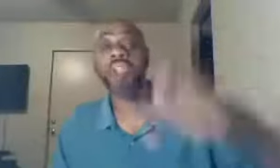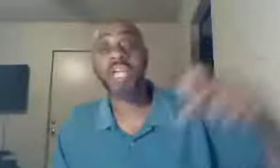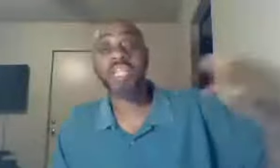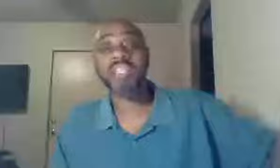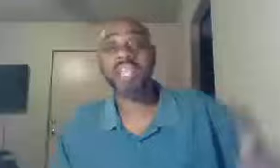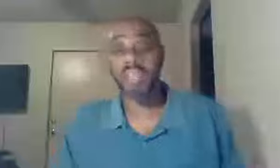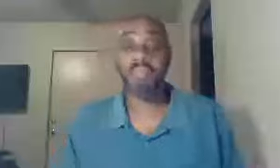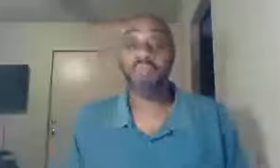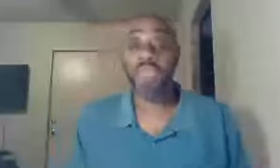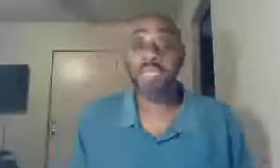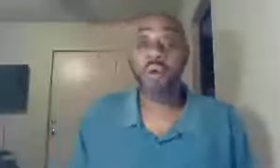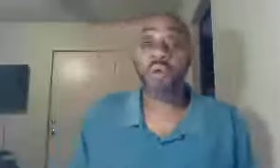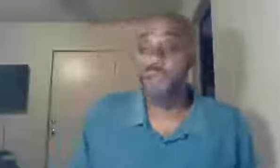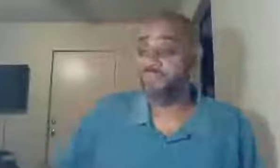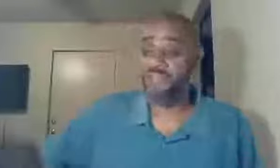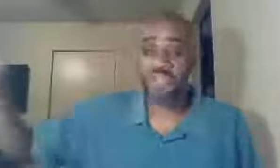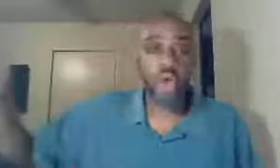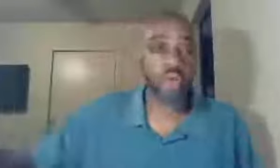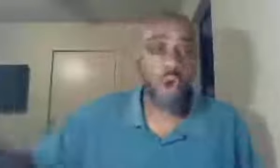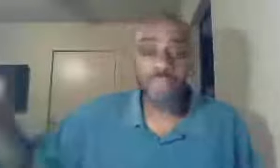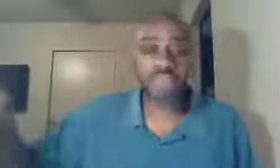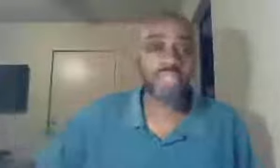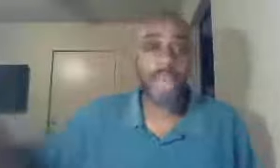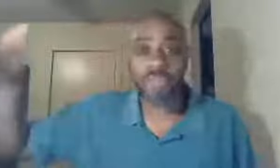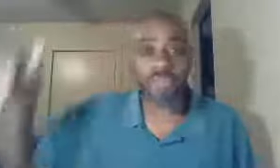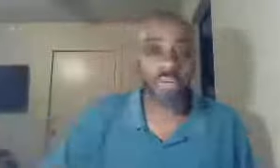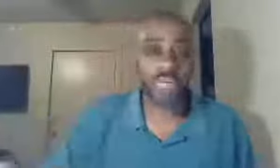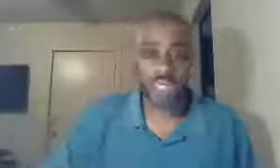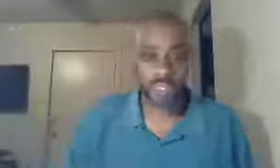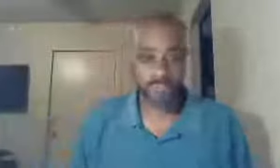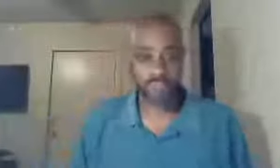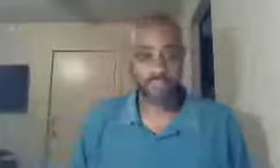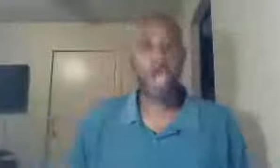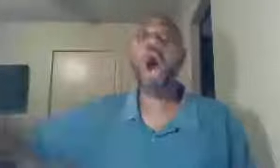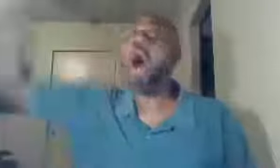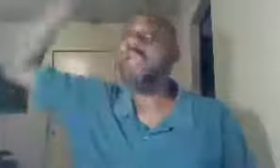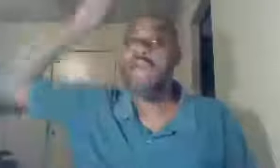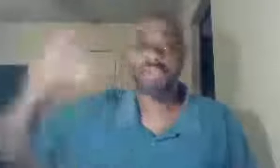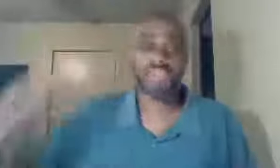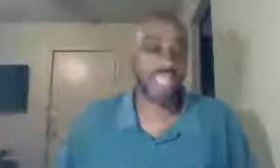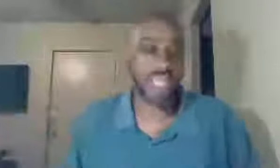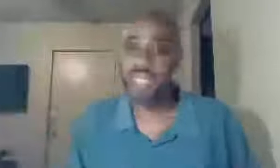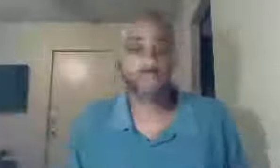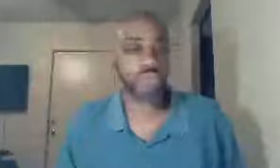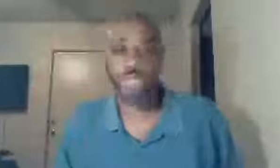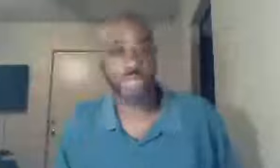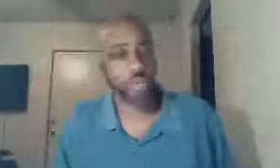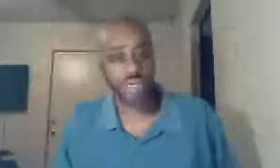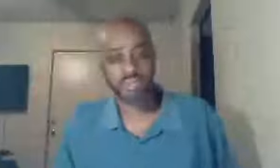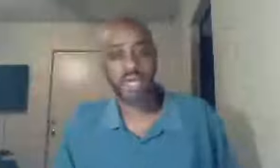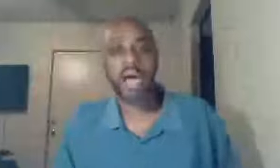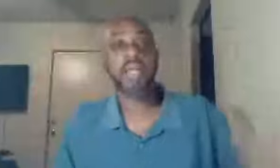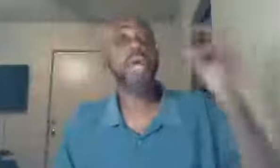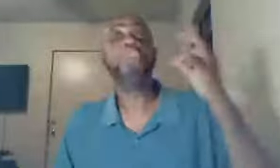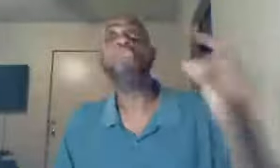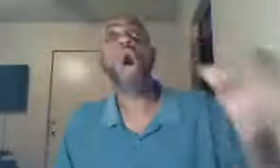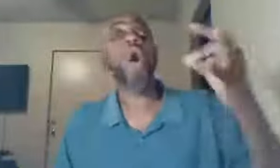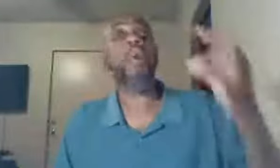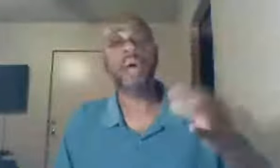just like them, if you need more reference, Romans chapter 3, all have sinned, and come short of the glory of God, no one